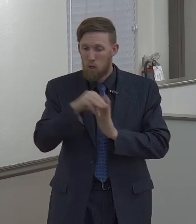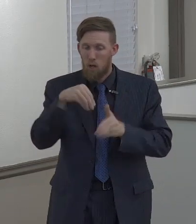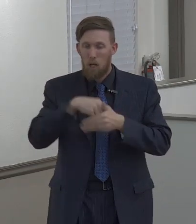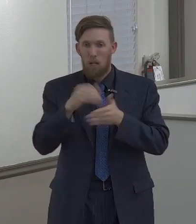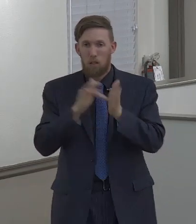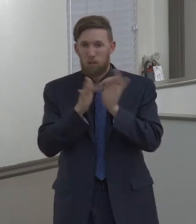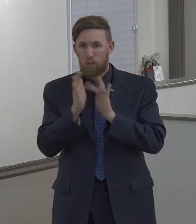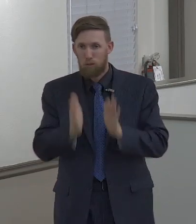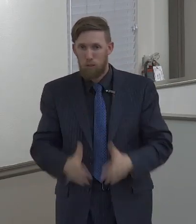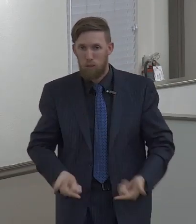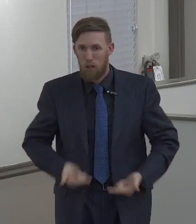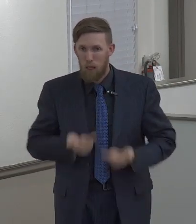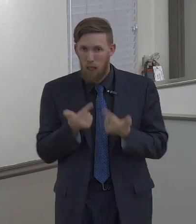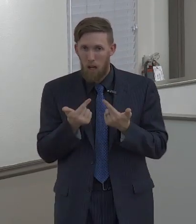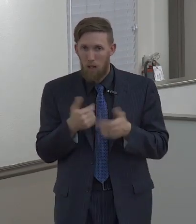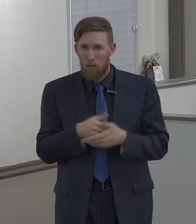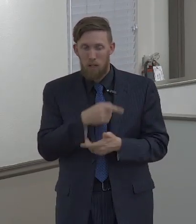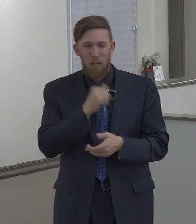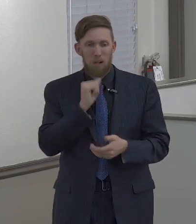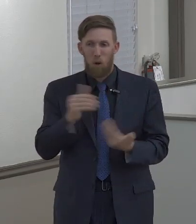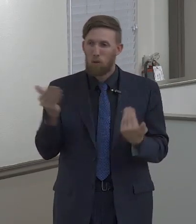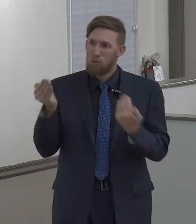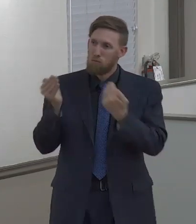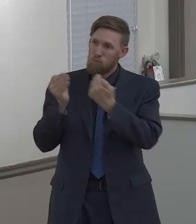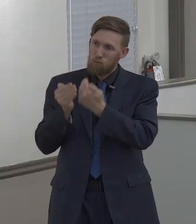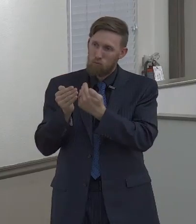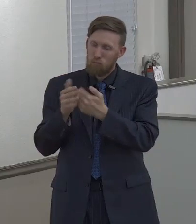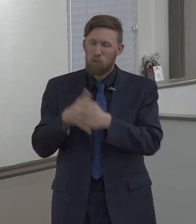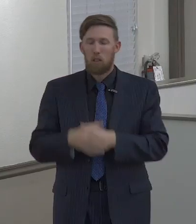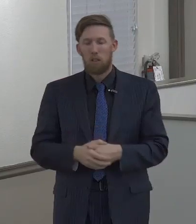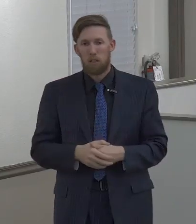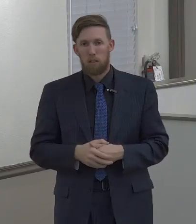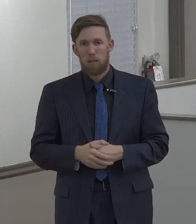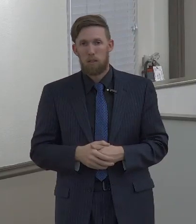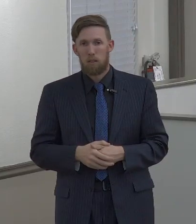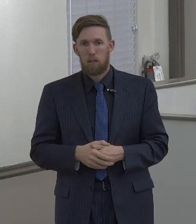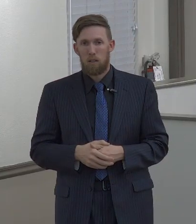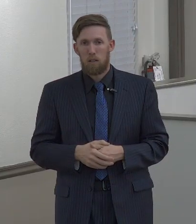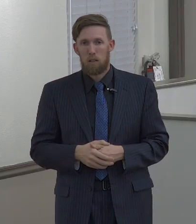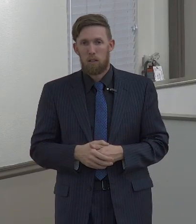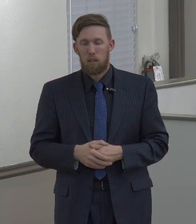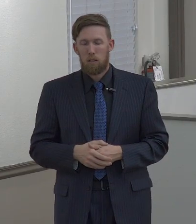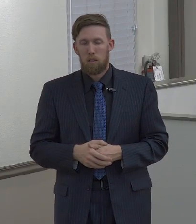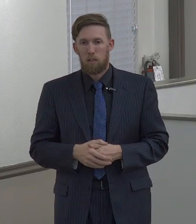word in our hearts no desire to draw closer to him or to draw nigh unto him